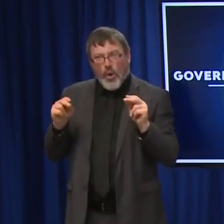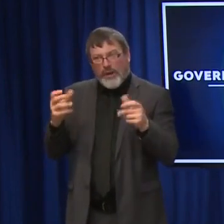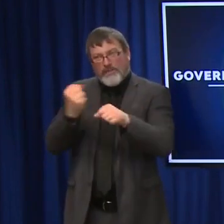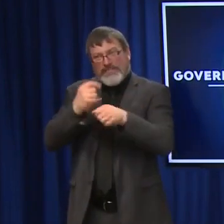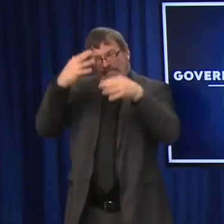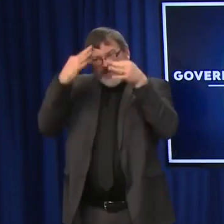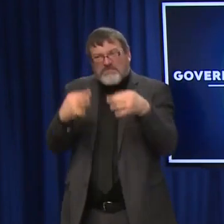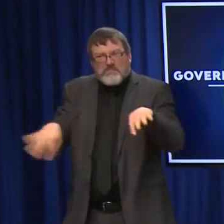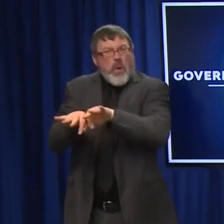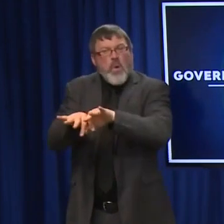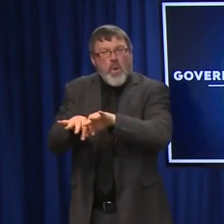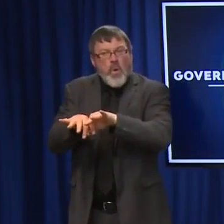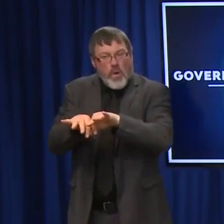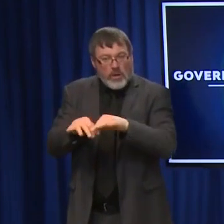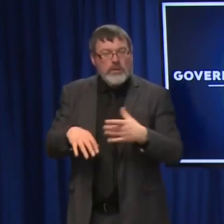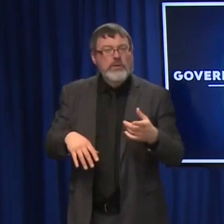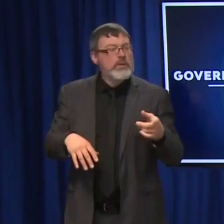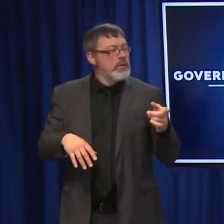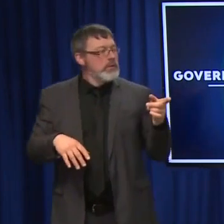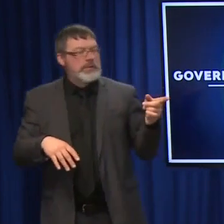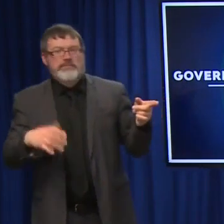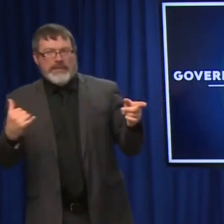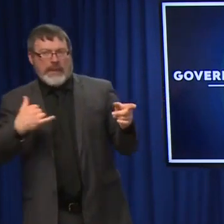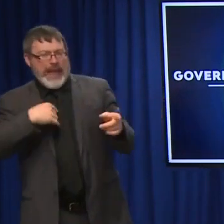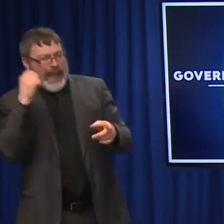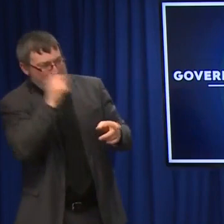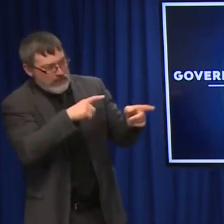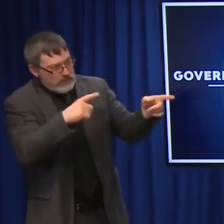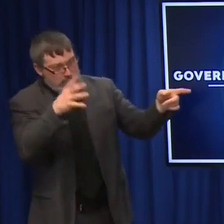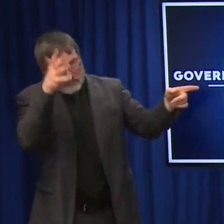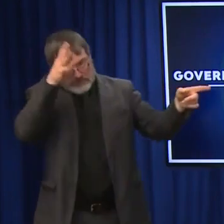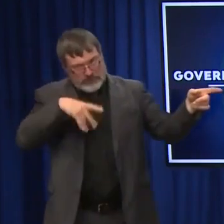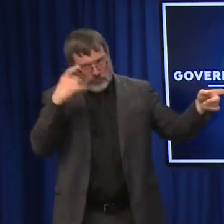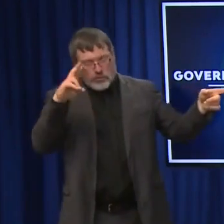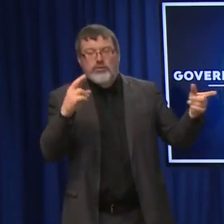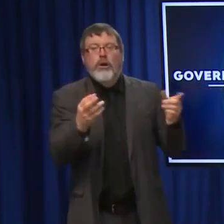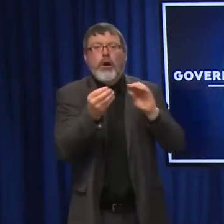vaccinated, do you know, maybe Dr. Chan has some information.